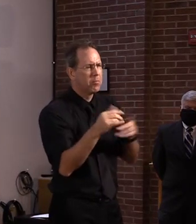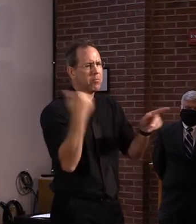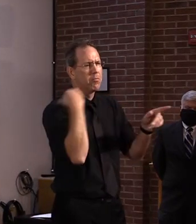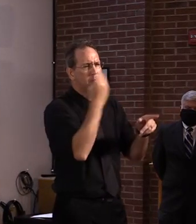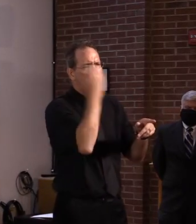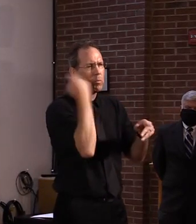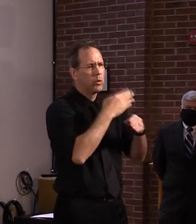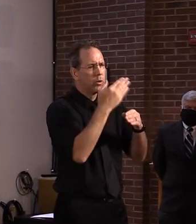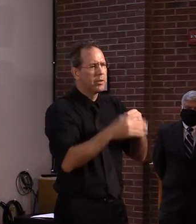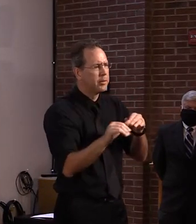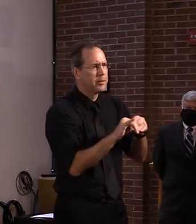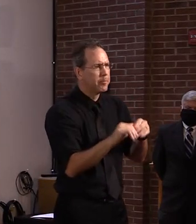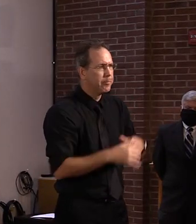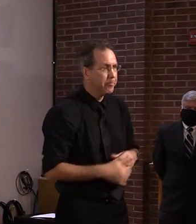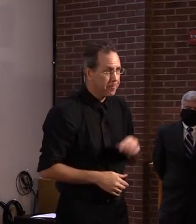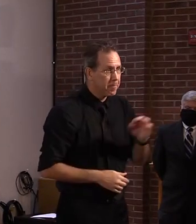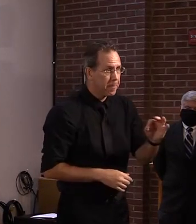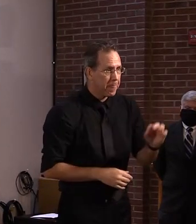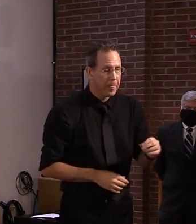Eric, the Times Argus.